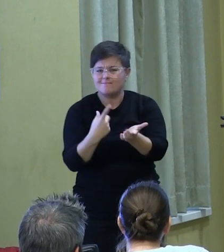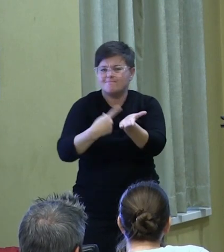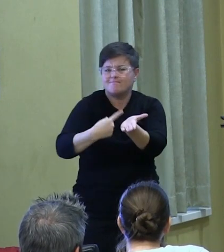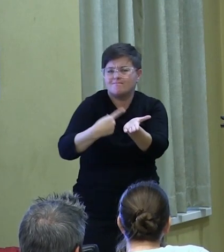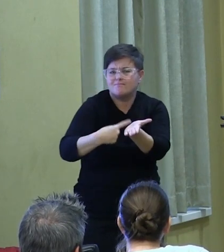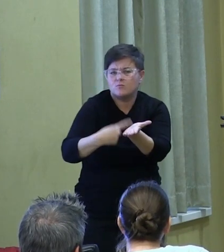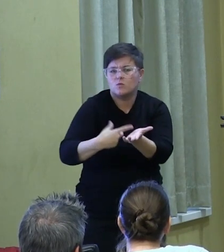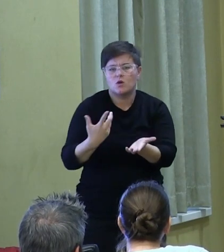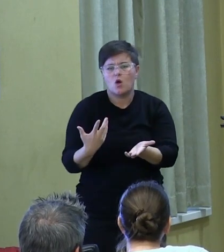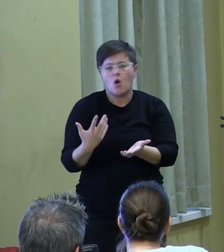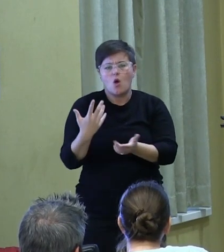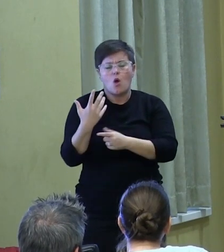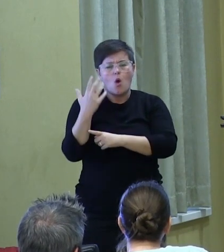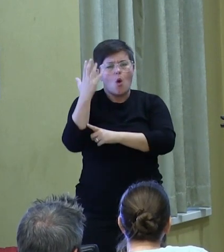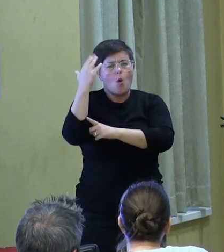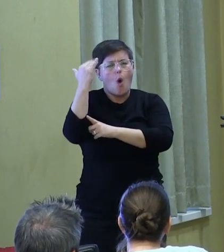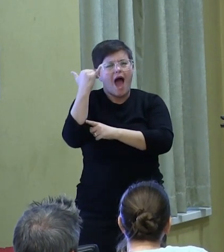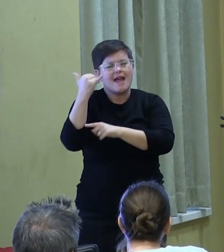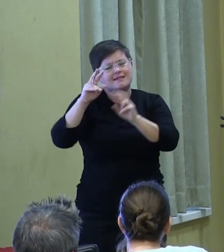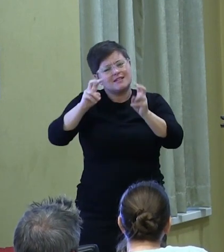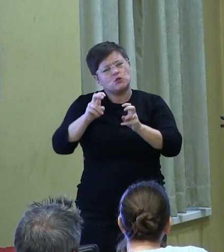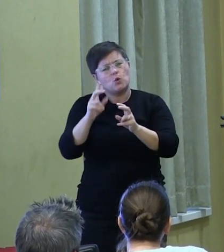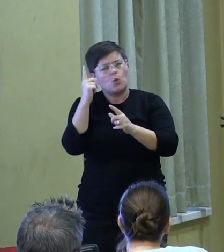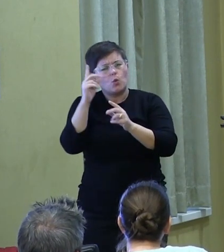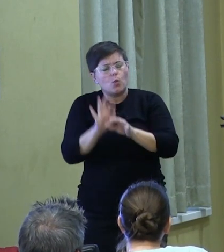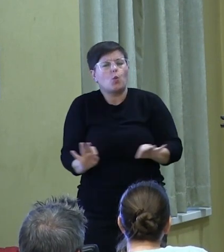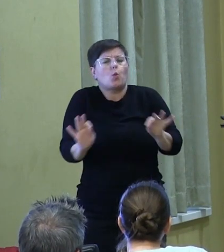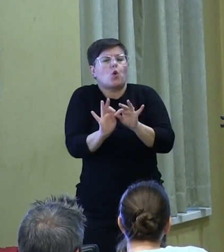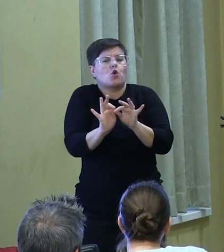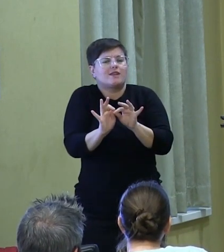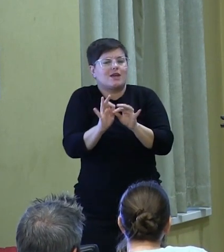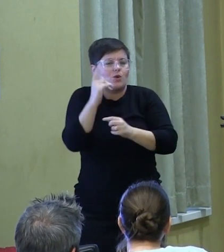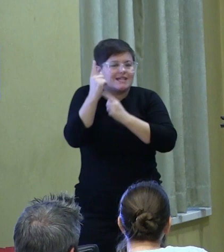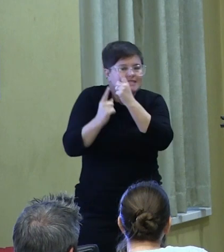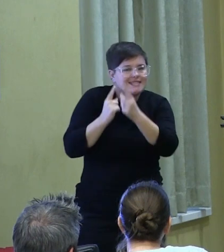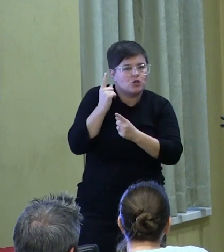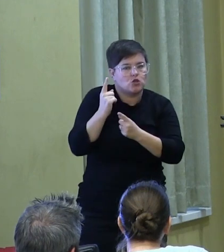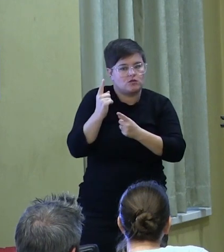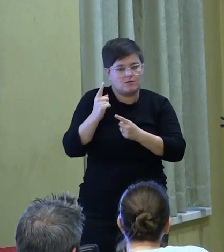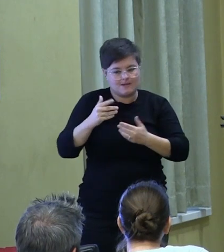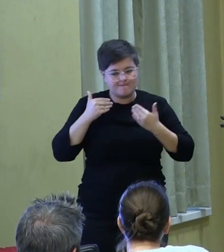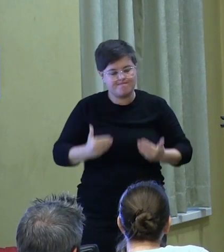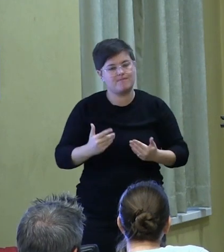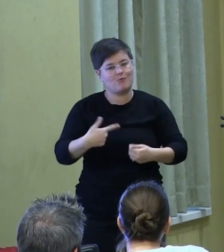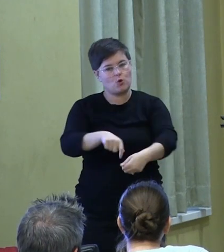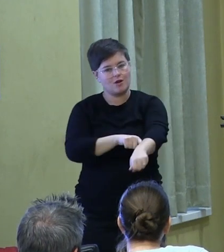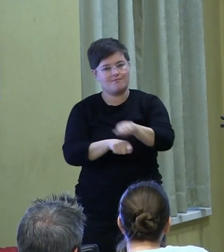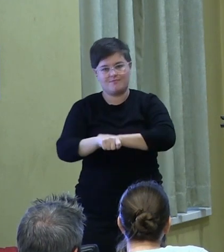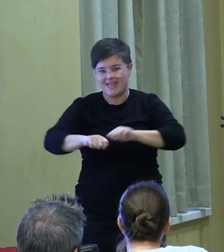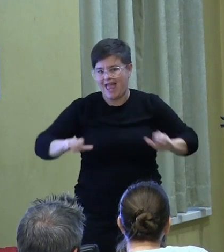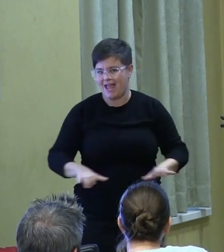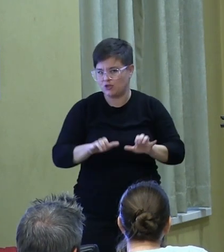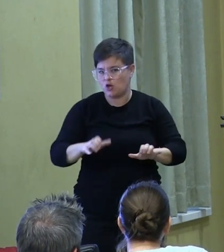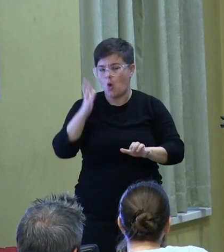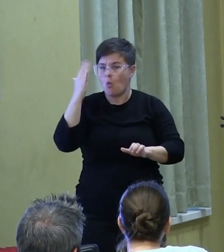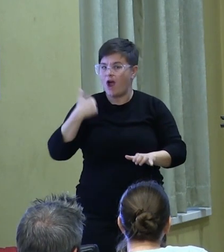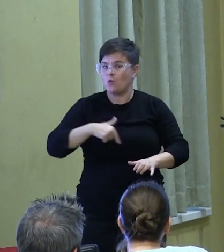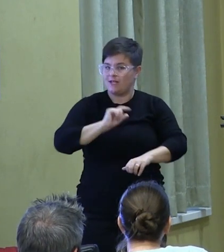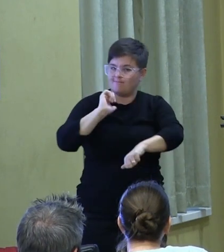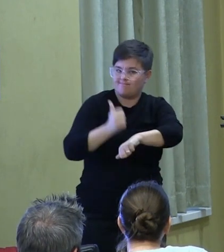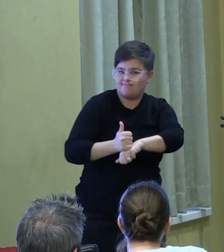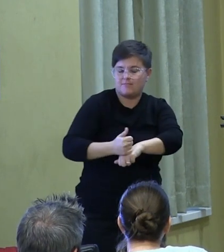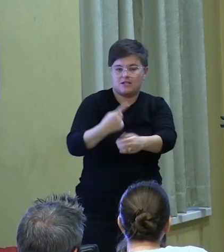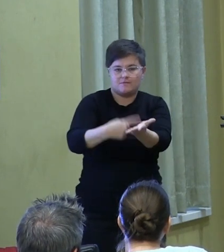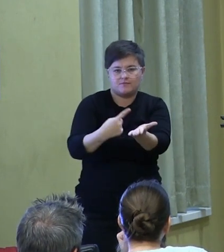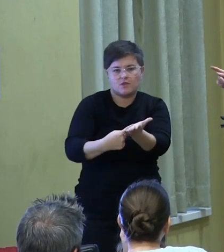what makes an issue worthy of consideration or action. And why we need extended discussion of how an issue